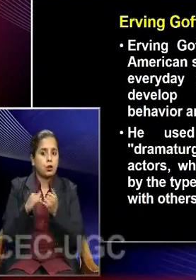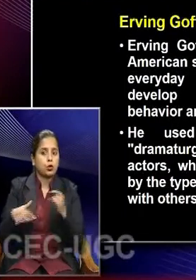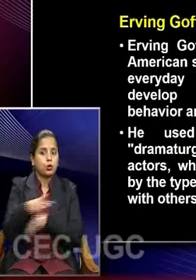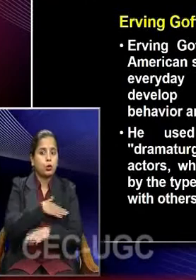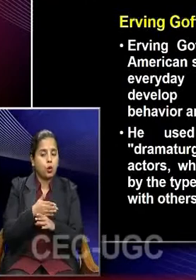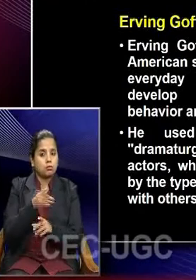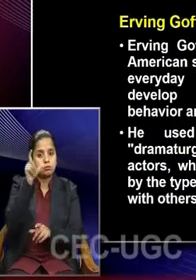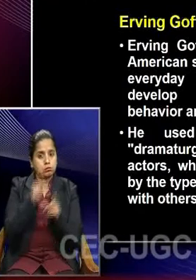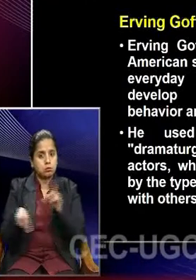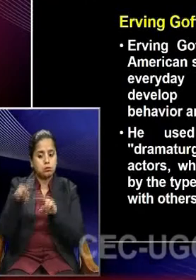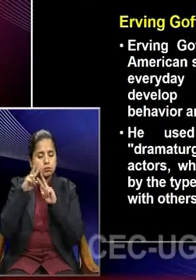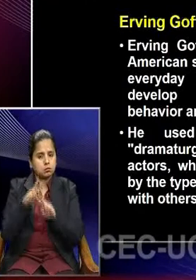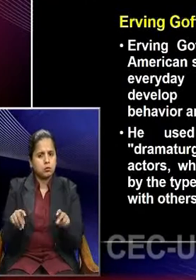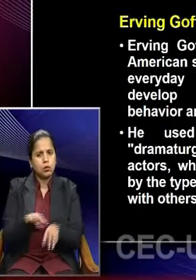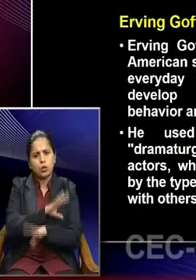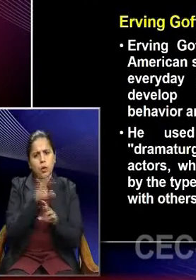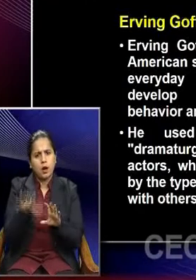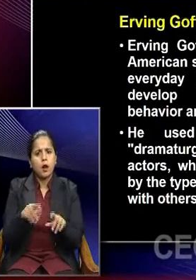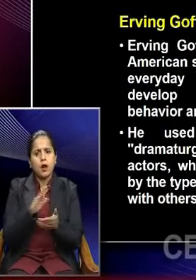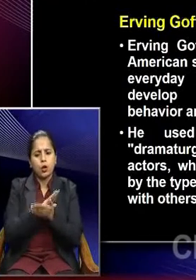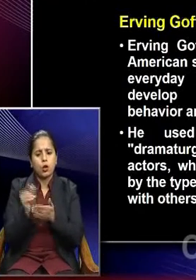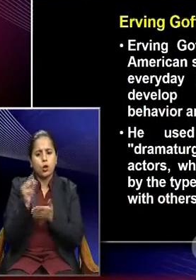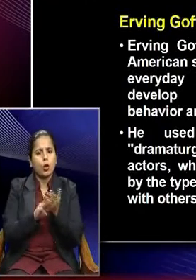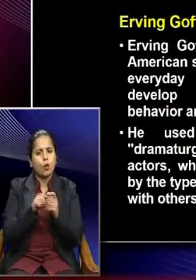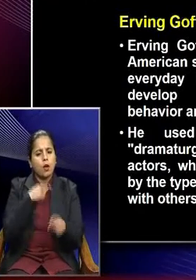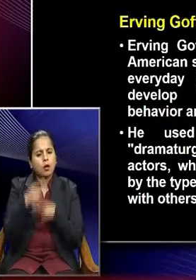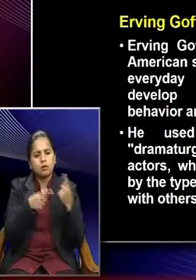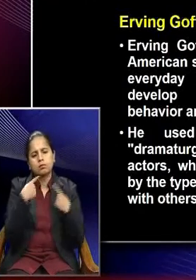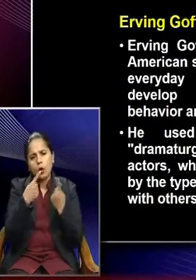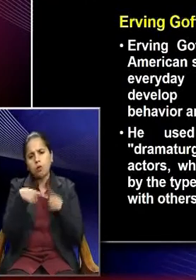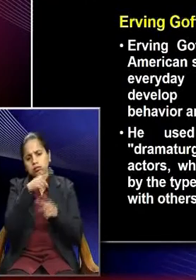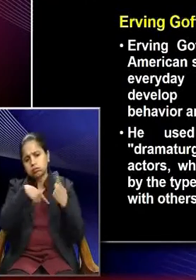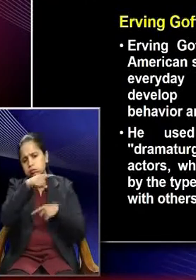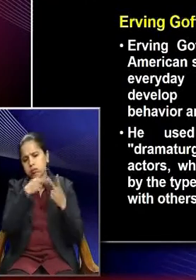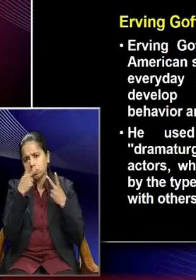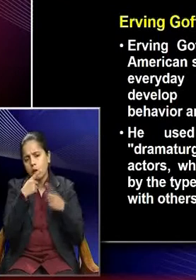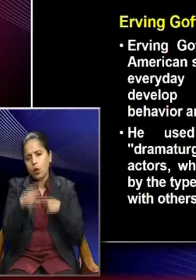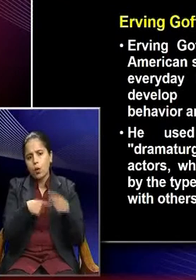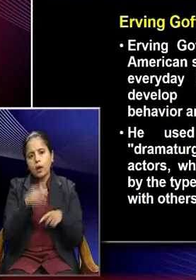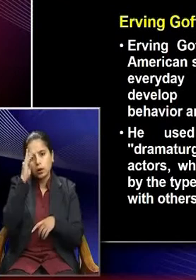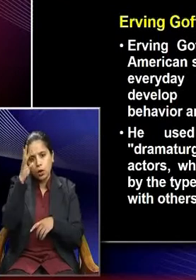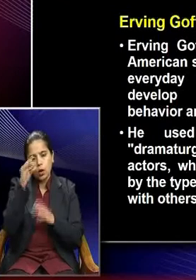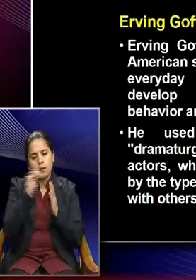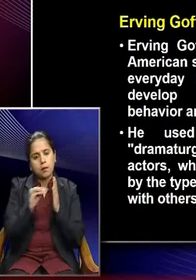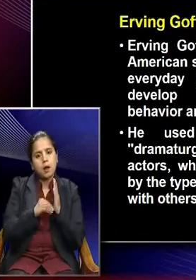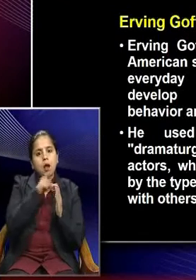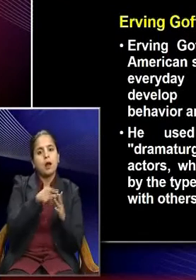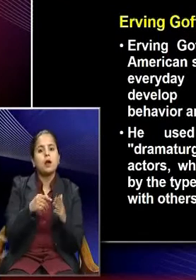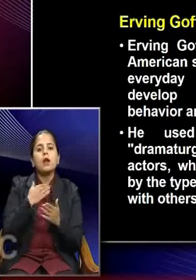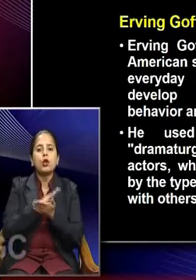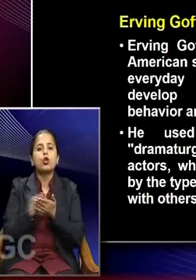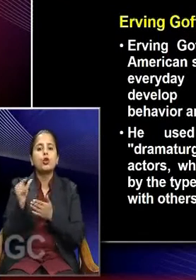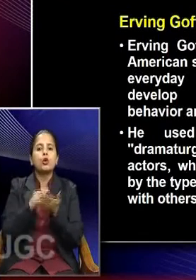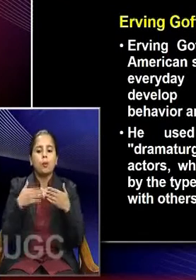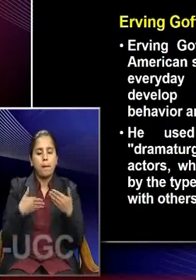who looked into everyday human interaction to develop theories of human behavior and society.